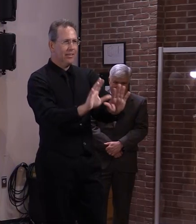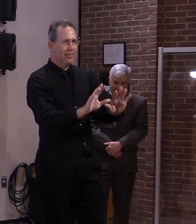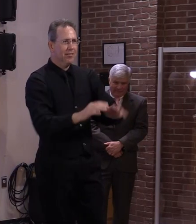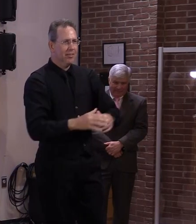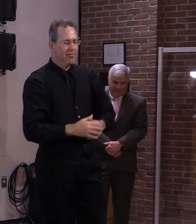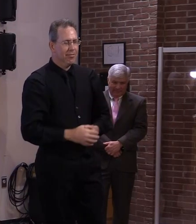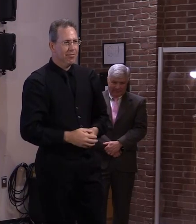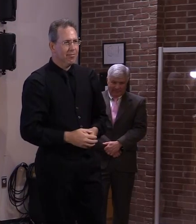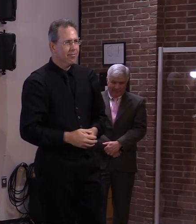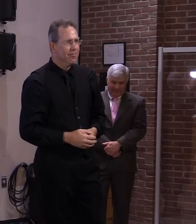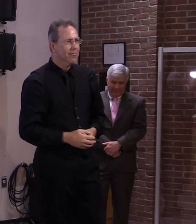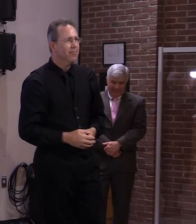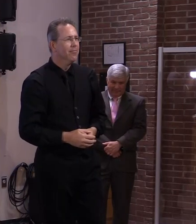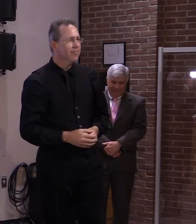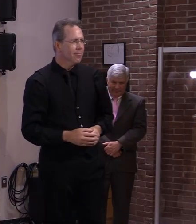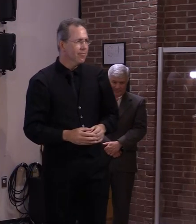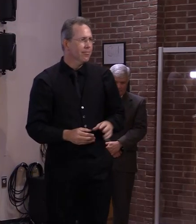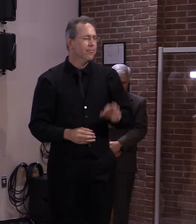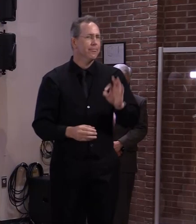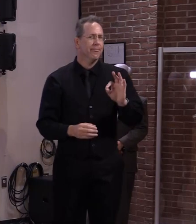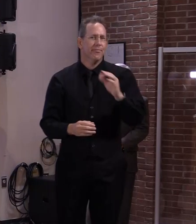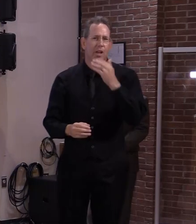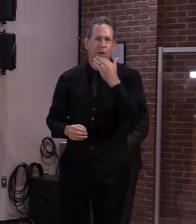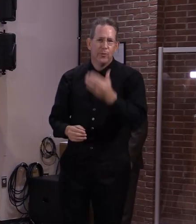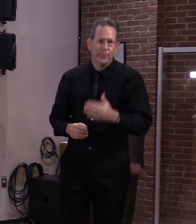guy page vermont daily chronicle